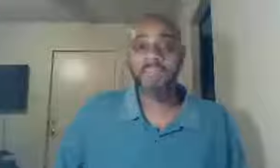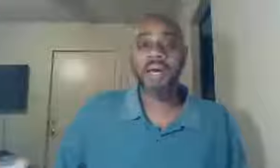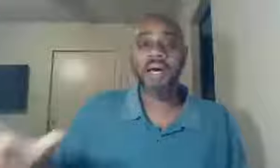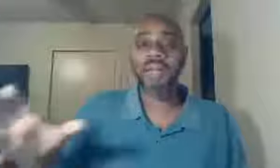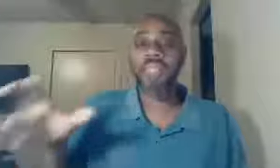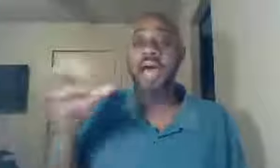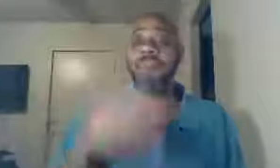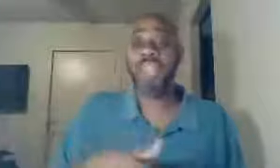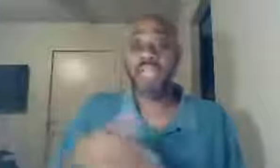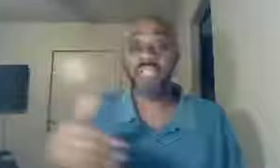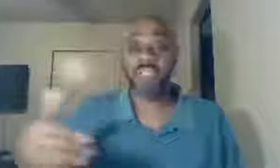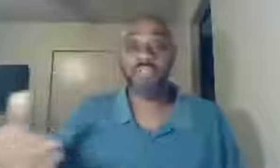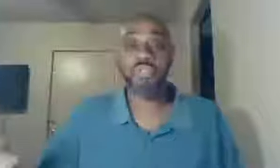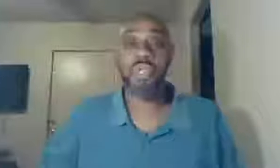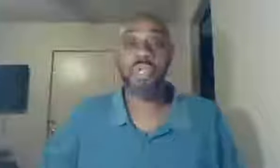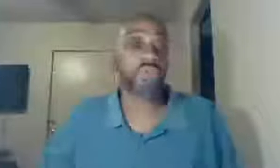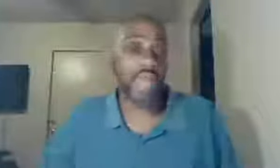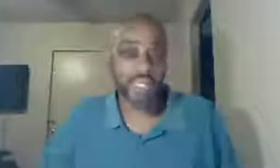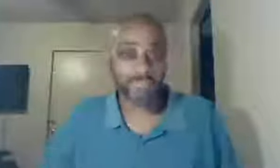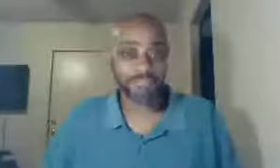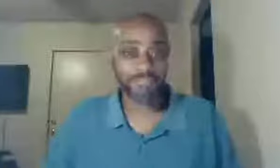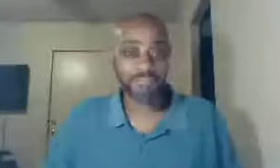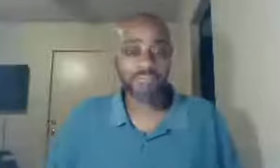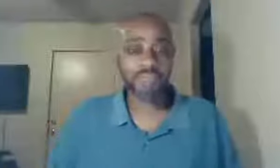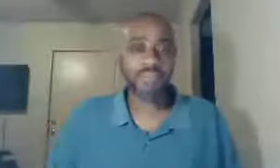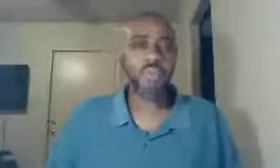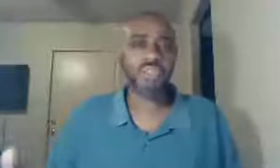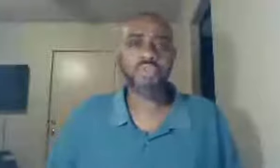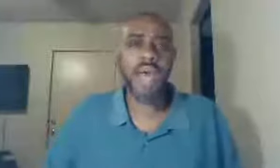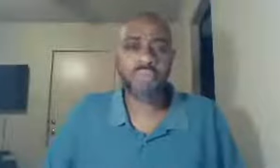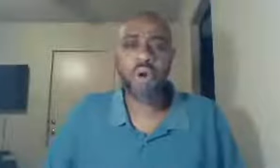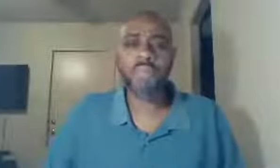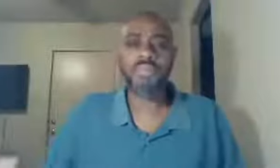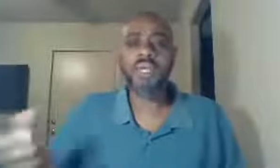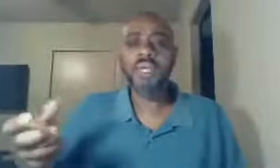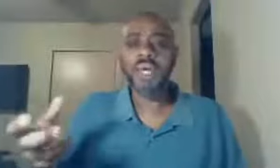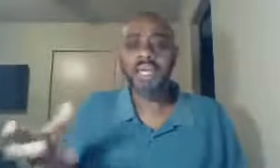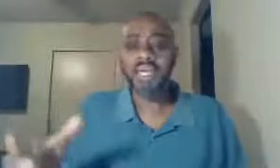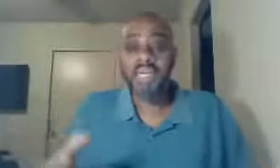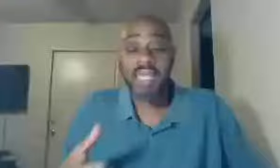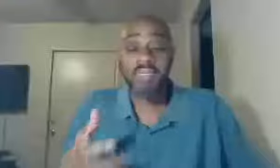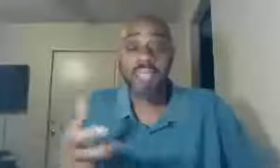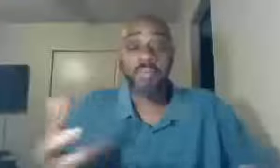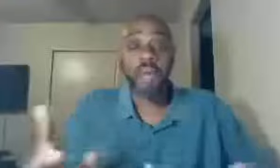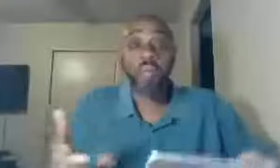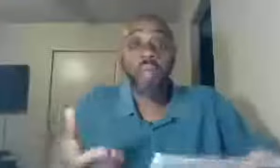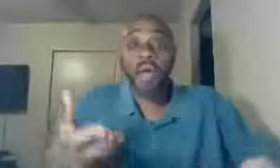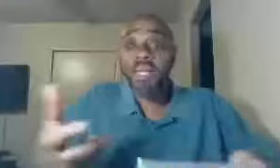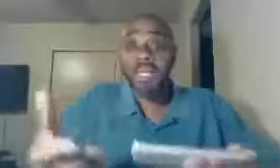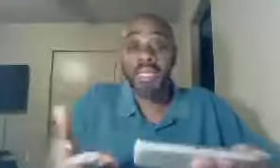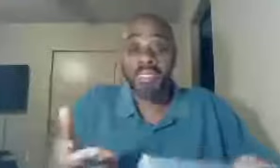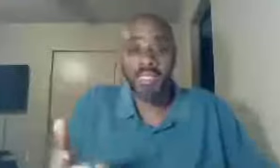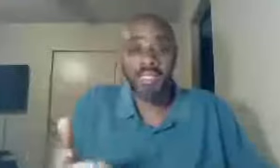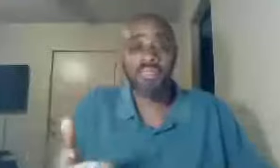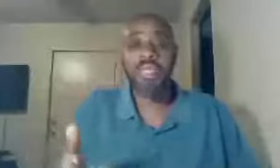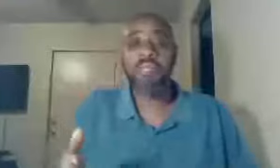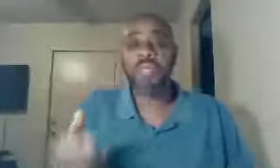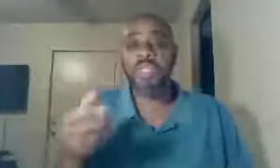the objections, to his writing, which is why Romans, can get somewhat, wordy in a sense, because